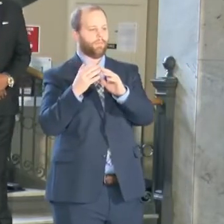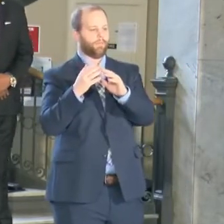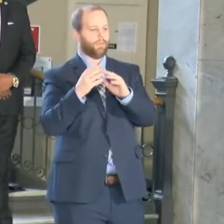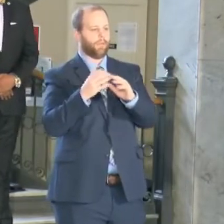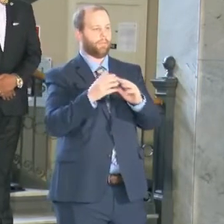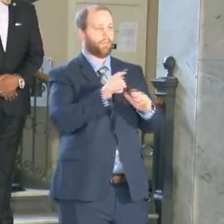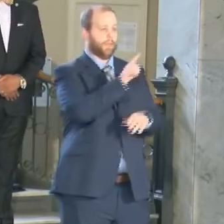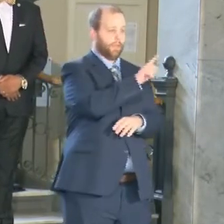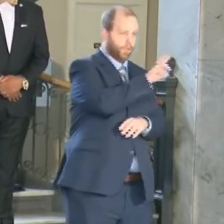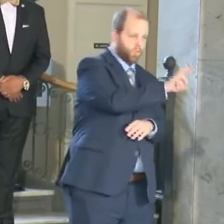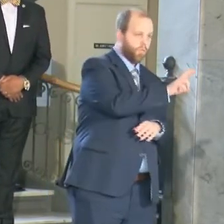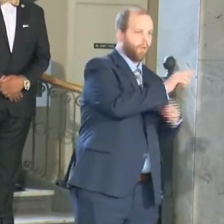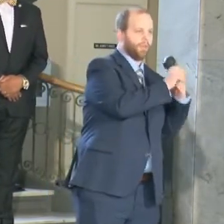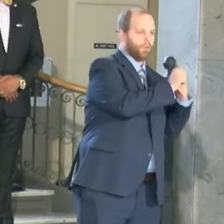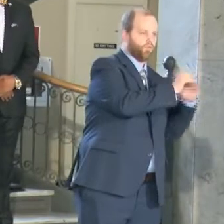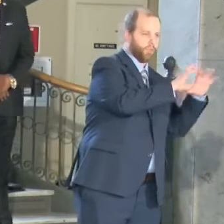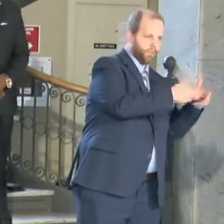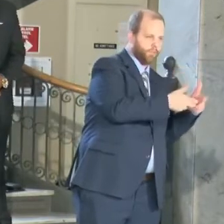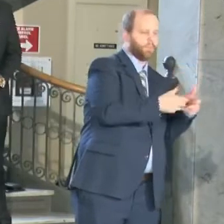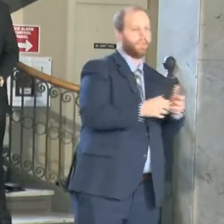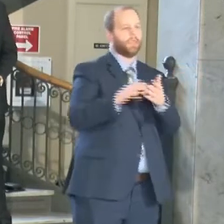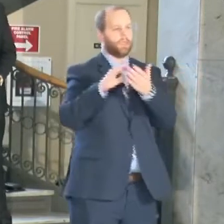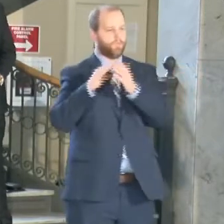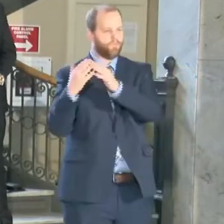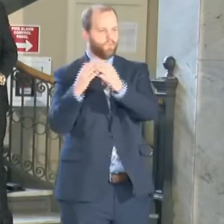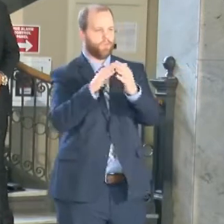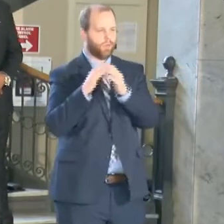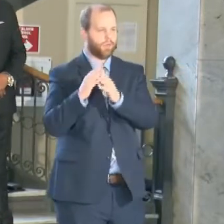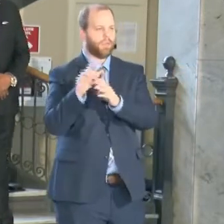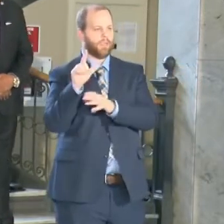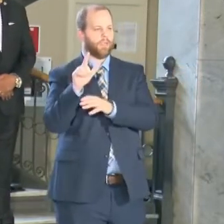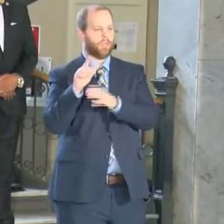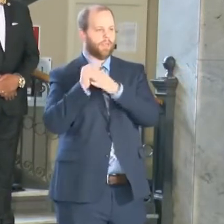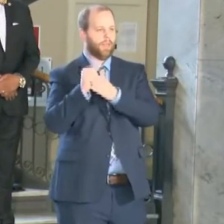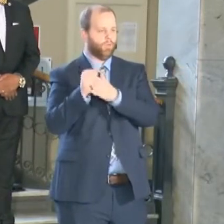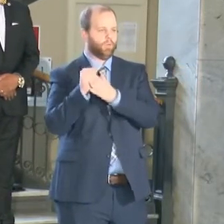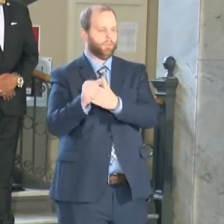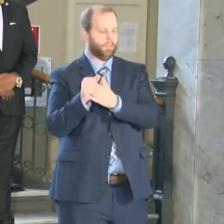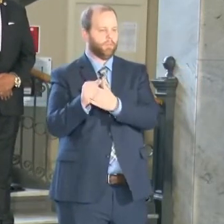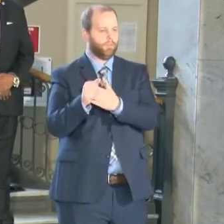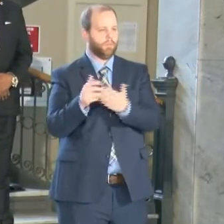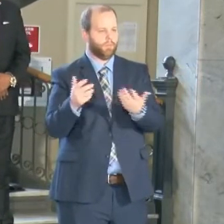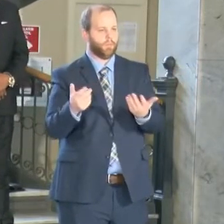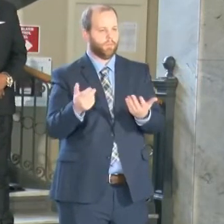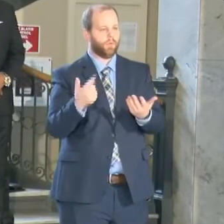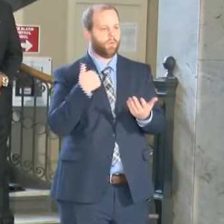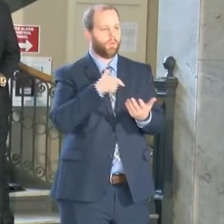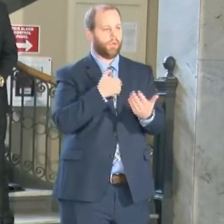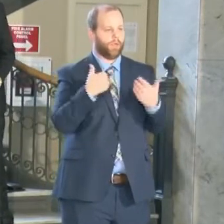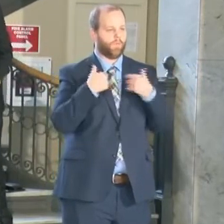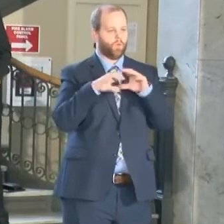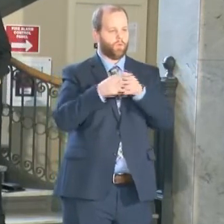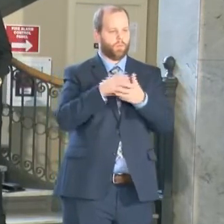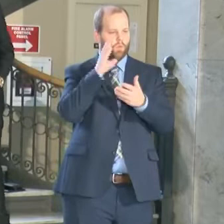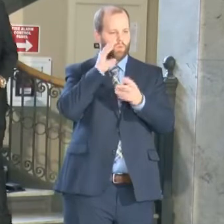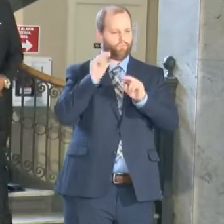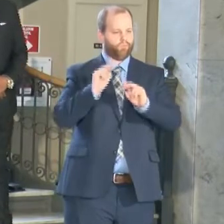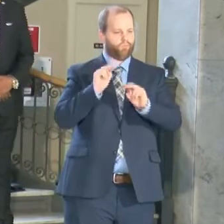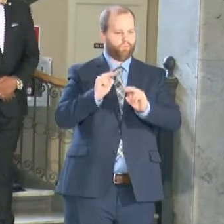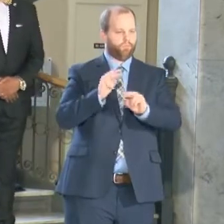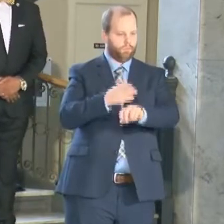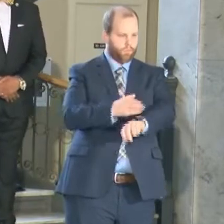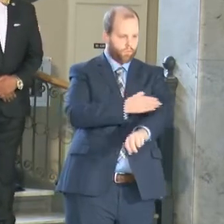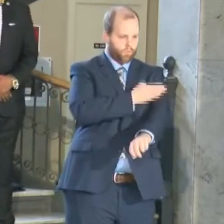we have a city's youth event uh children youth and families commission uh that will be monitoring uh the progress as well as uh